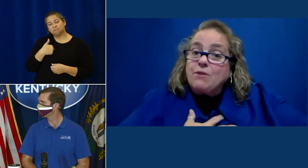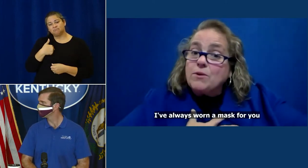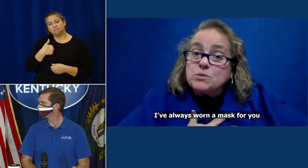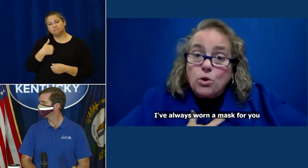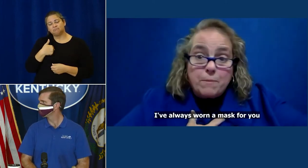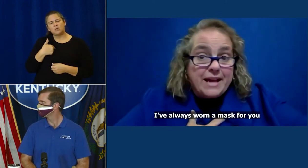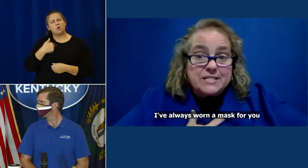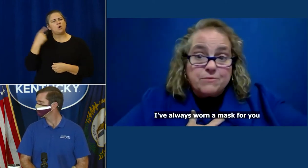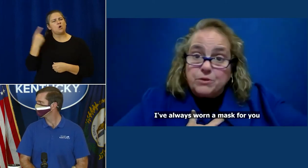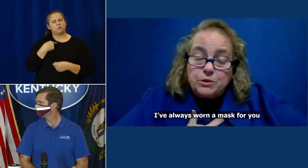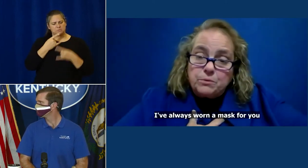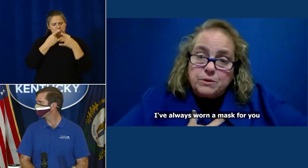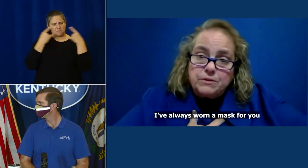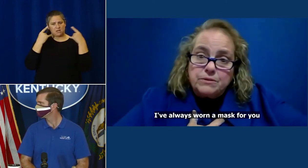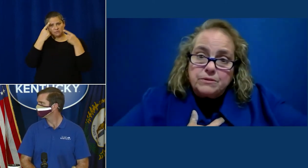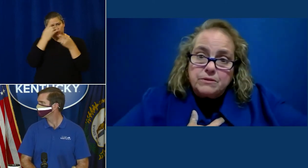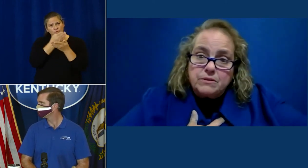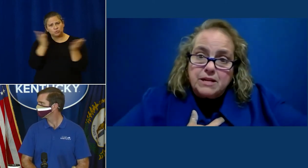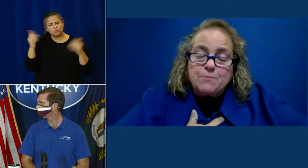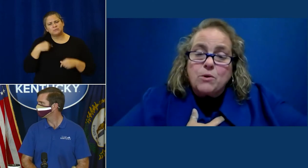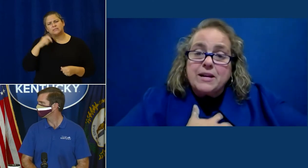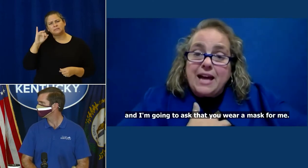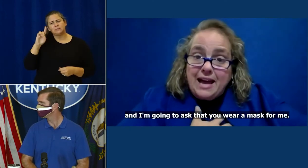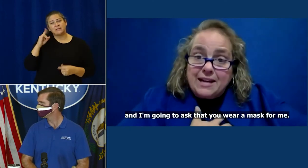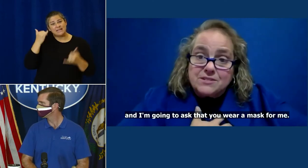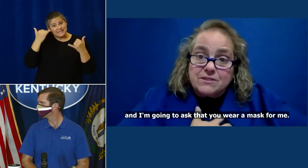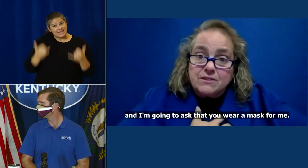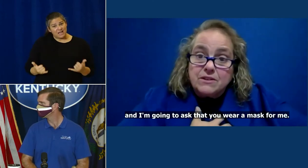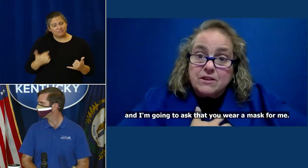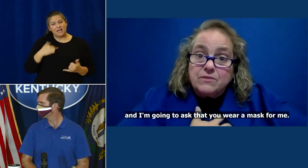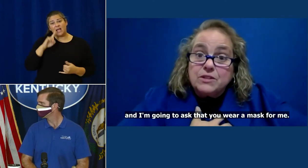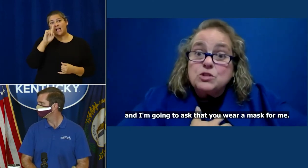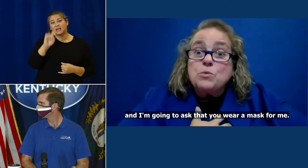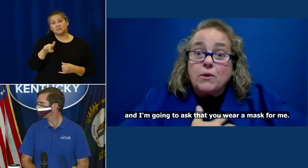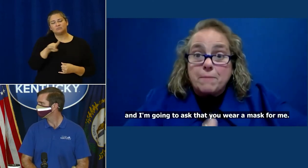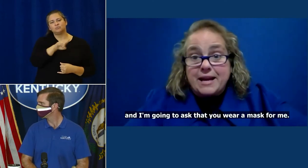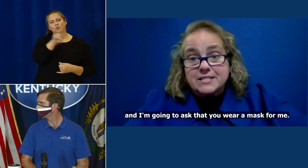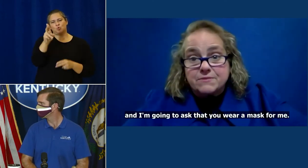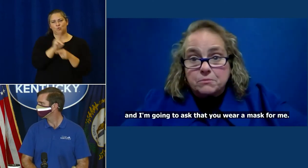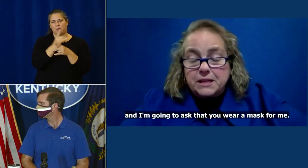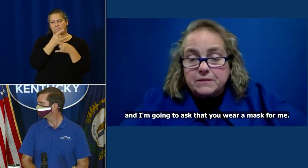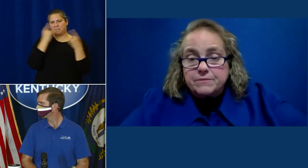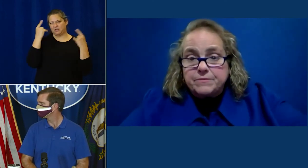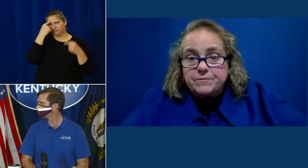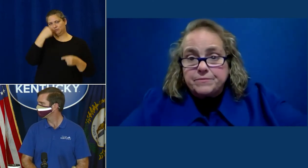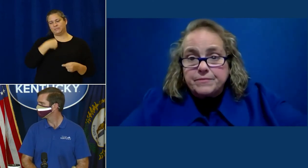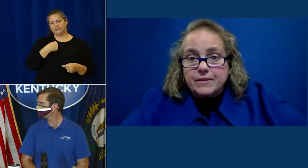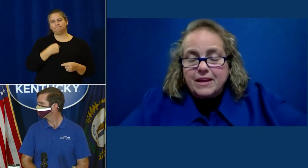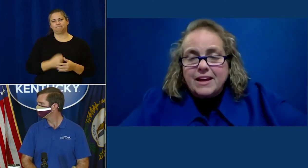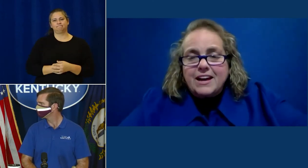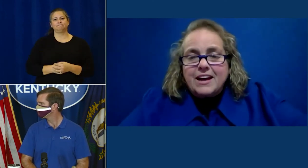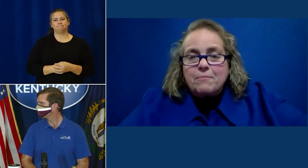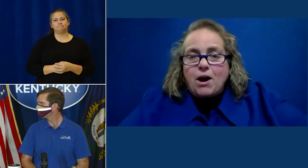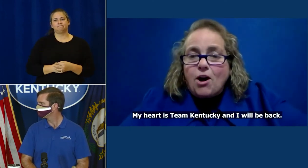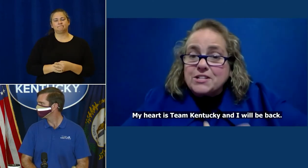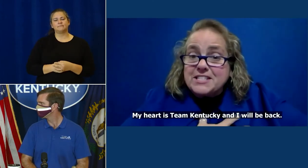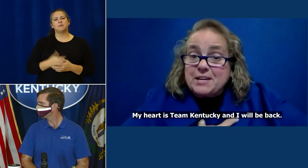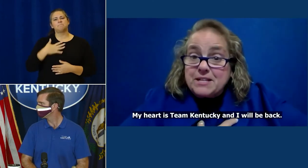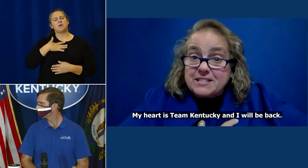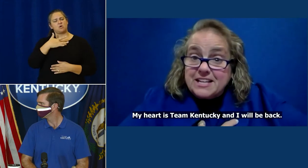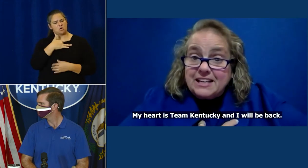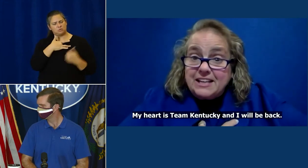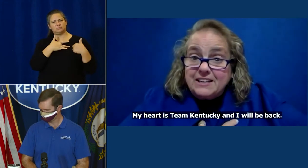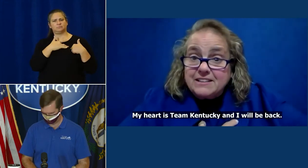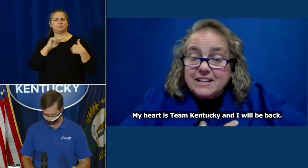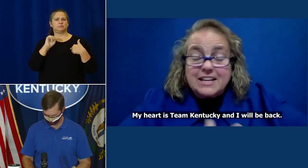I've always worn a mask for you, and I'm going to ask that you were a mask for me. My heart is